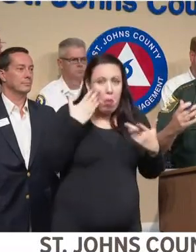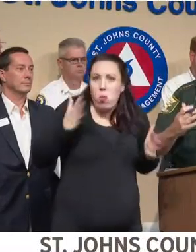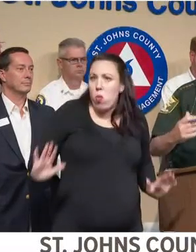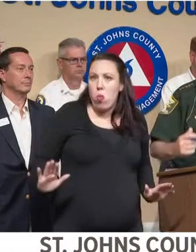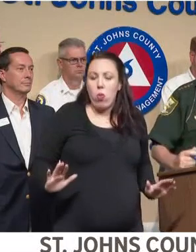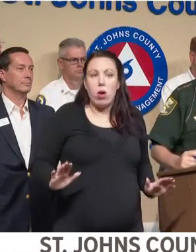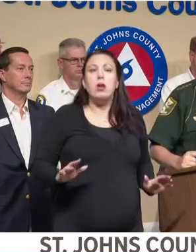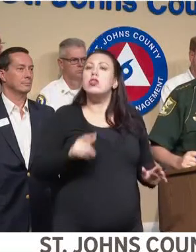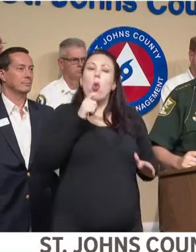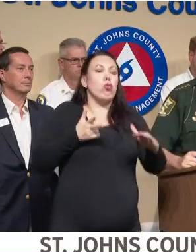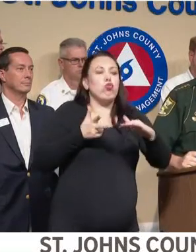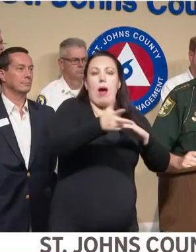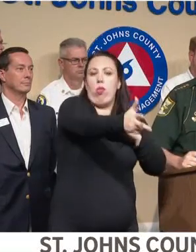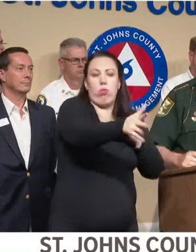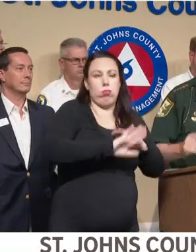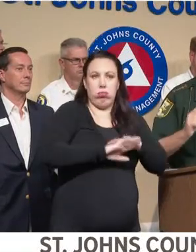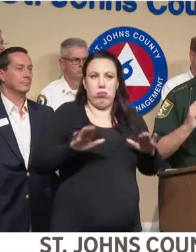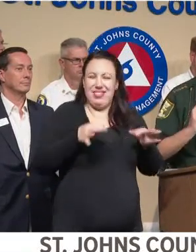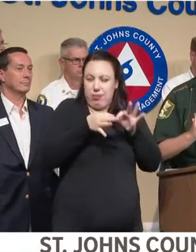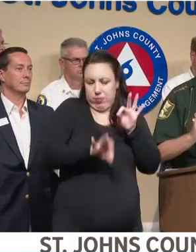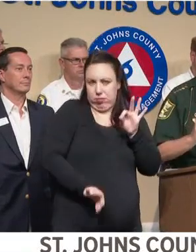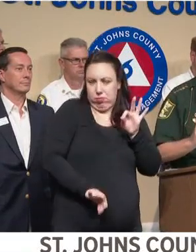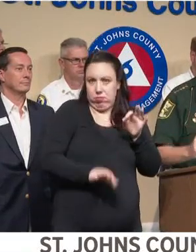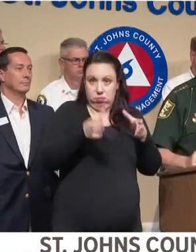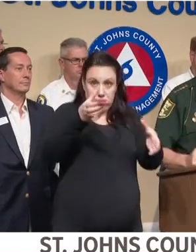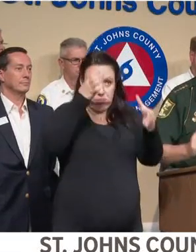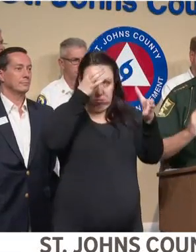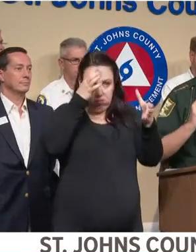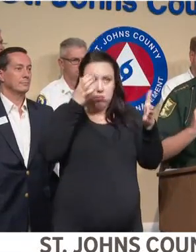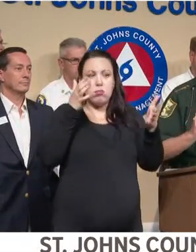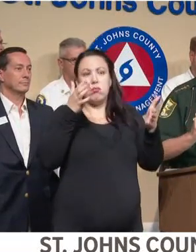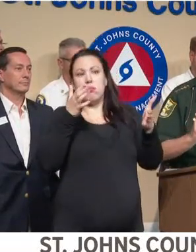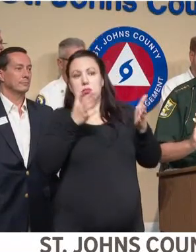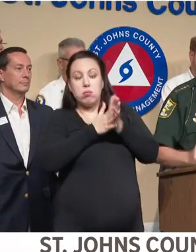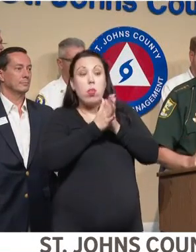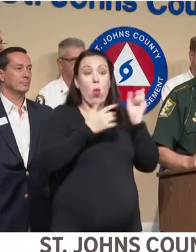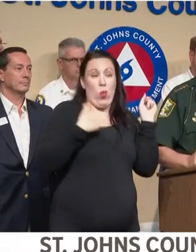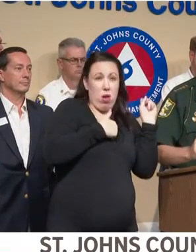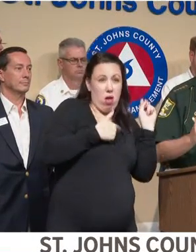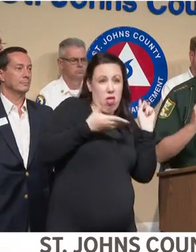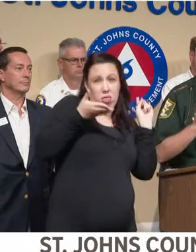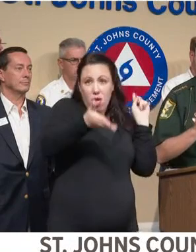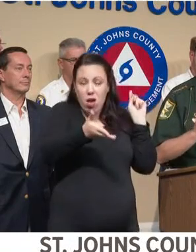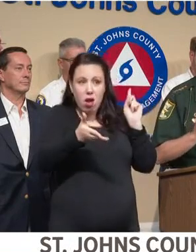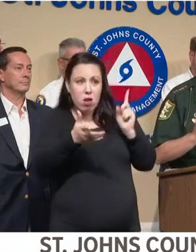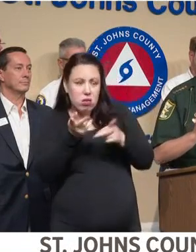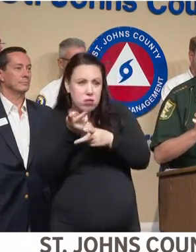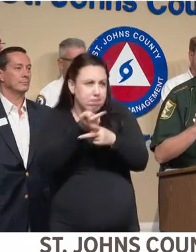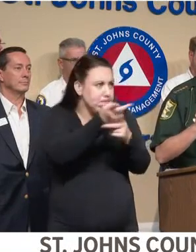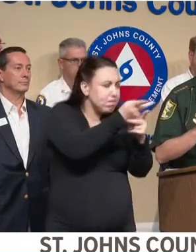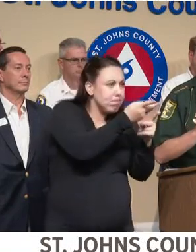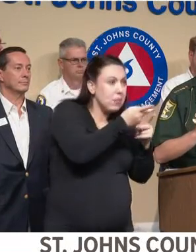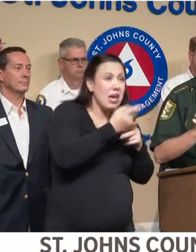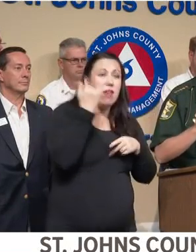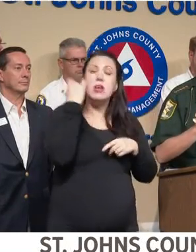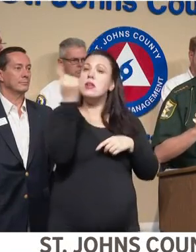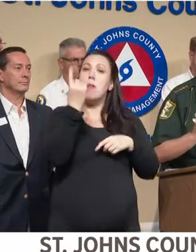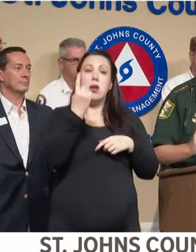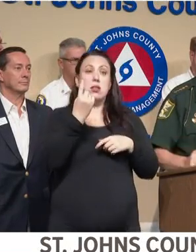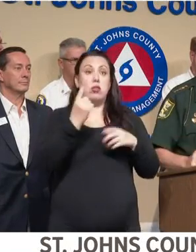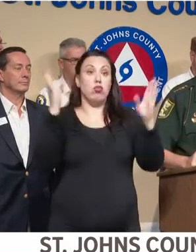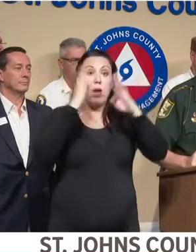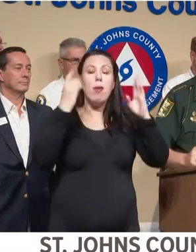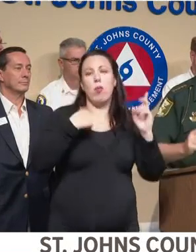the water. Simple things. Okay? We're out there. We're going to be there. If any of our citizens get in trouble,